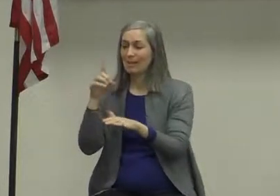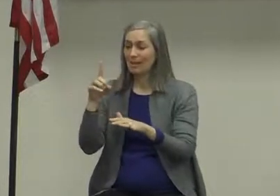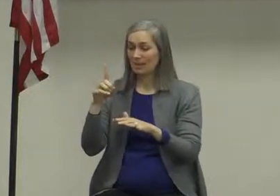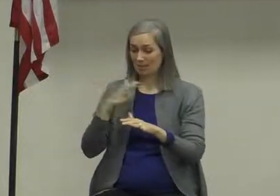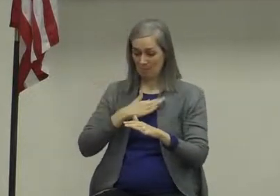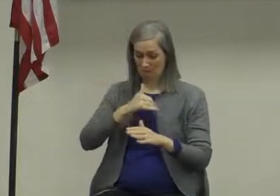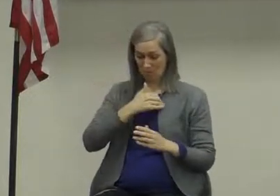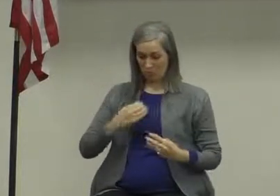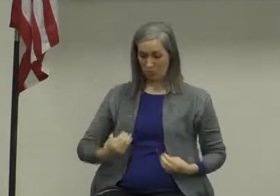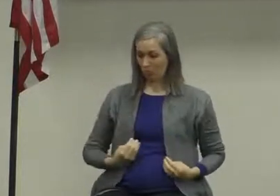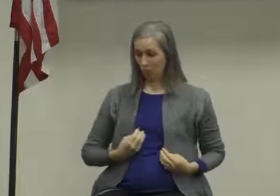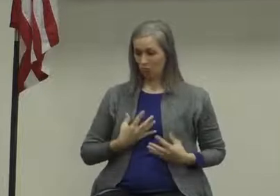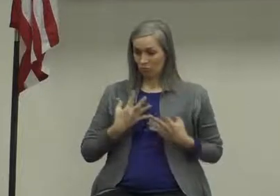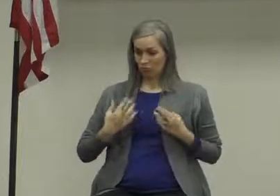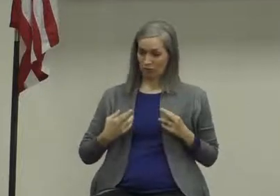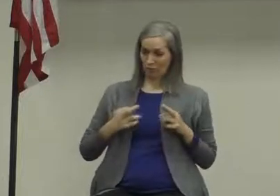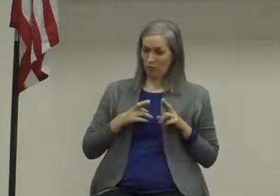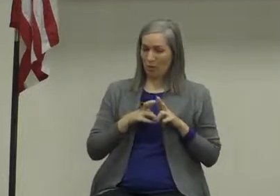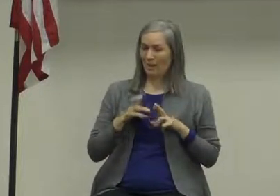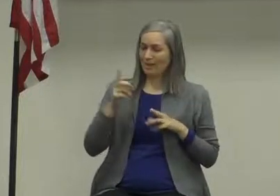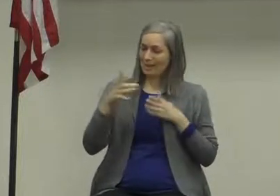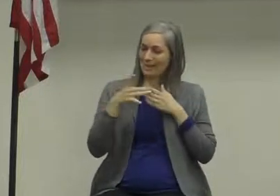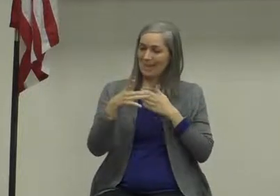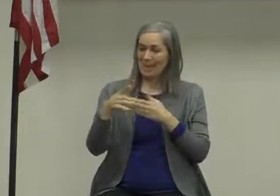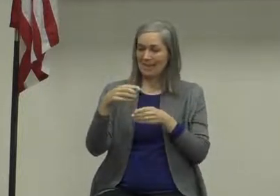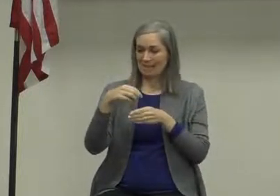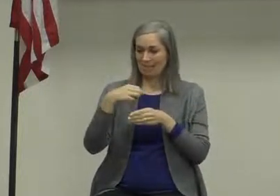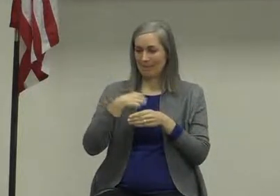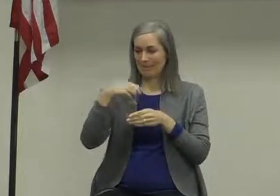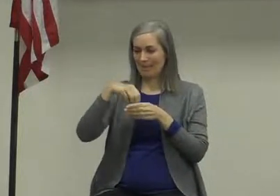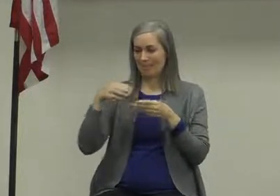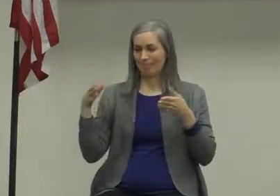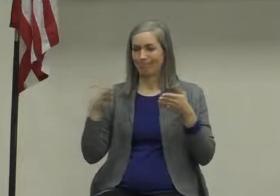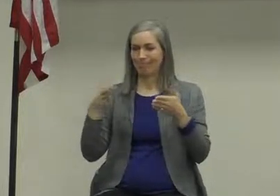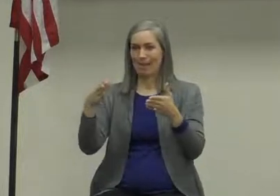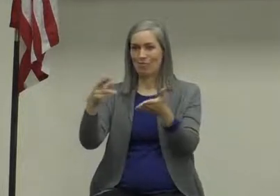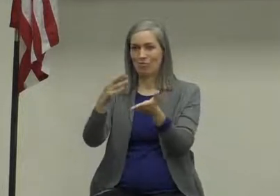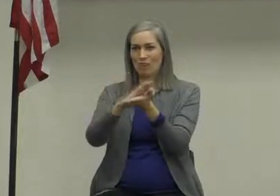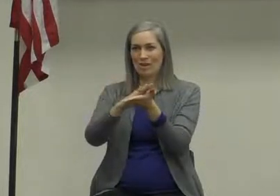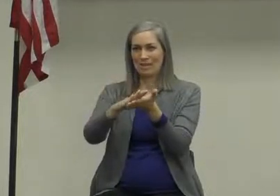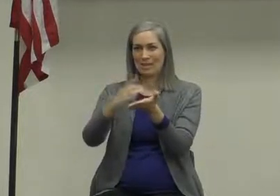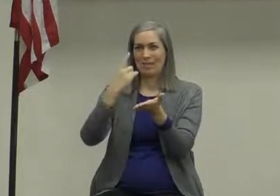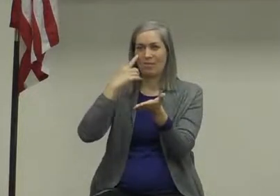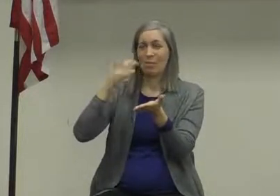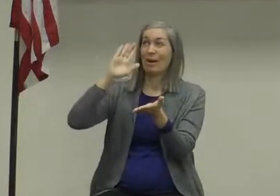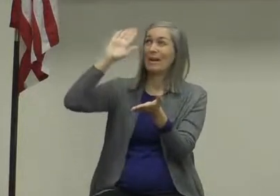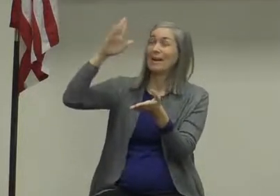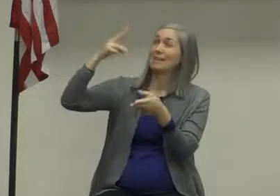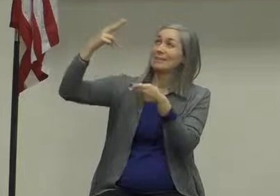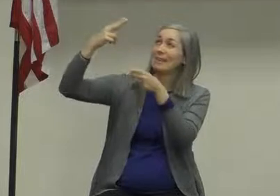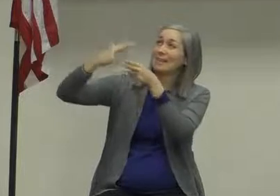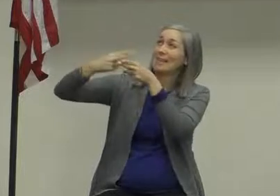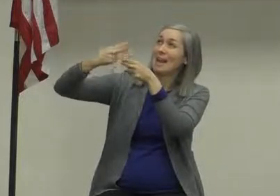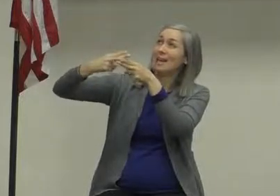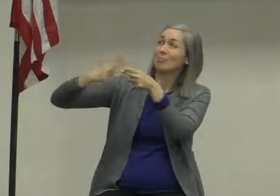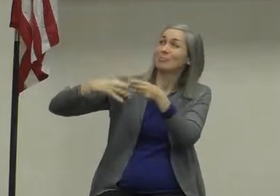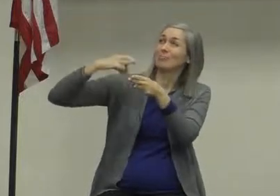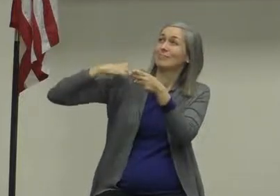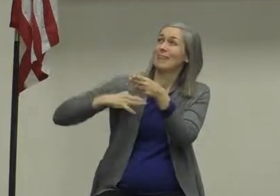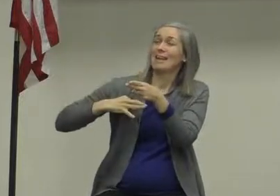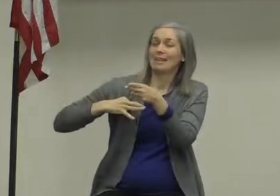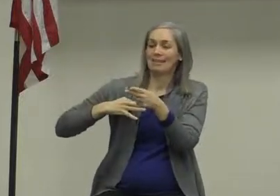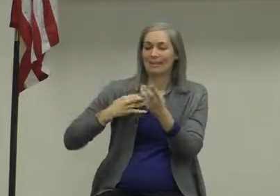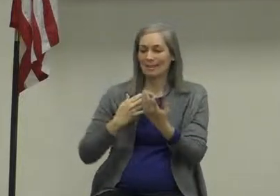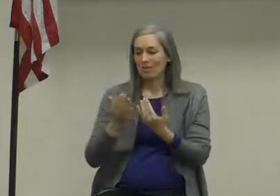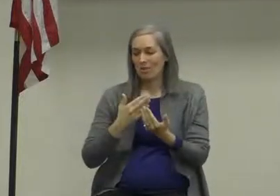he guides me in the paths of righteousness for his namesake even though i walk through the